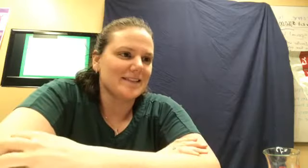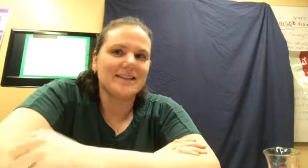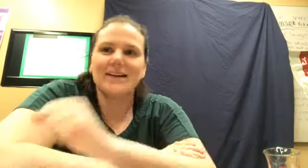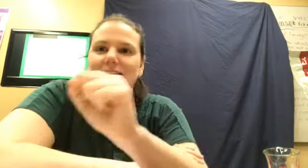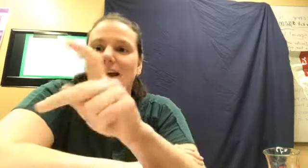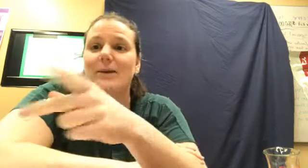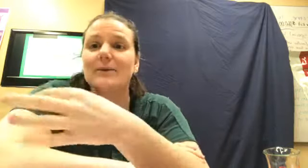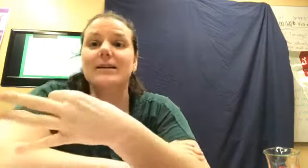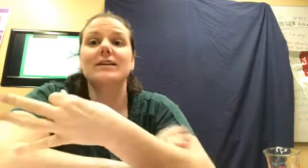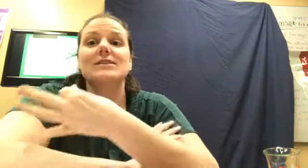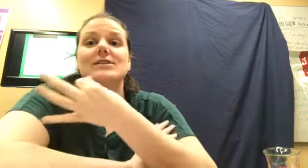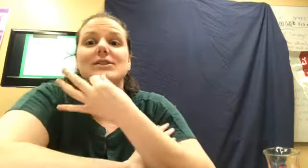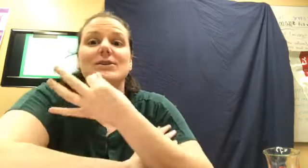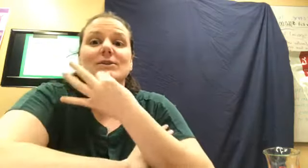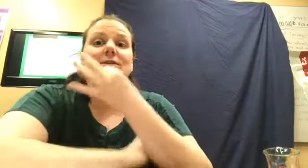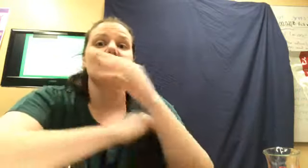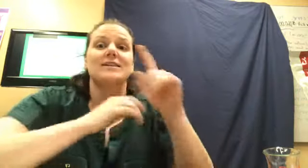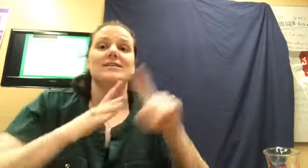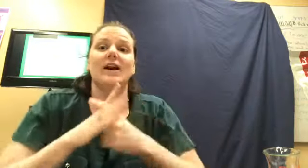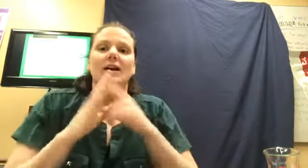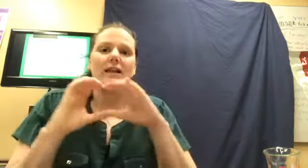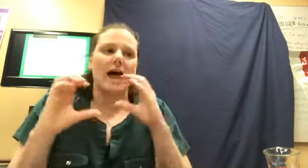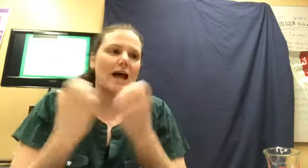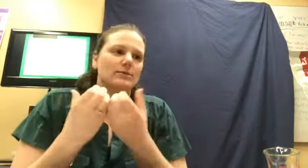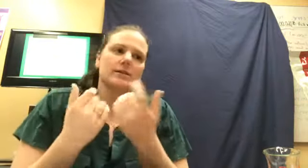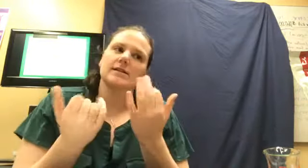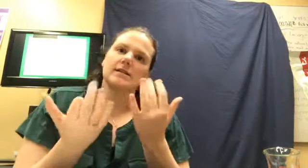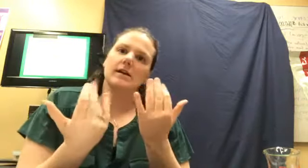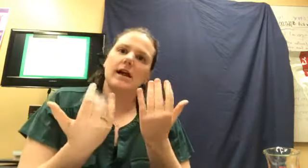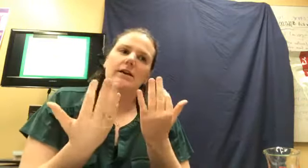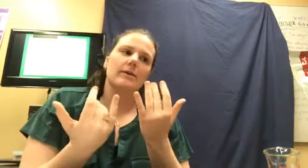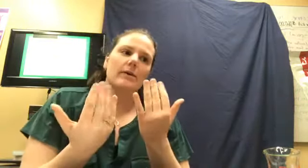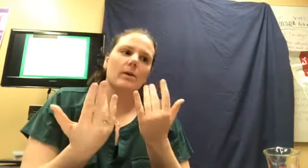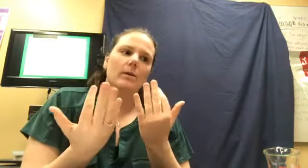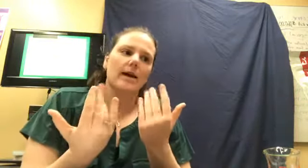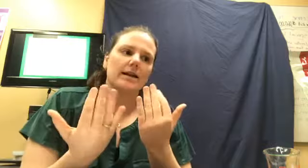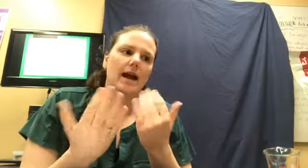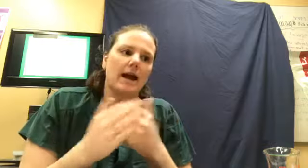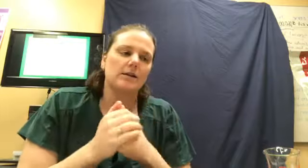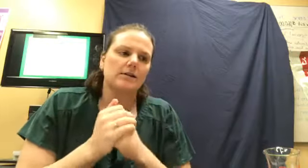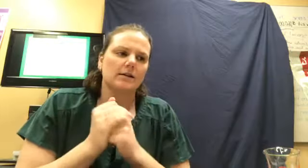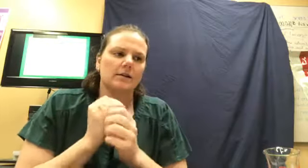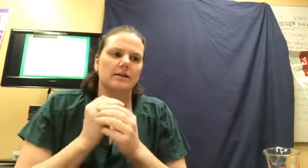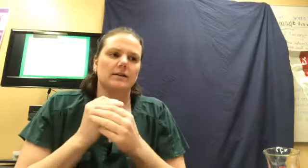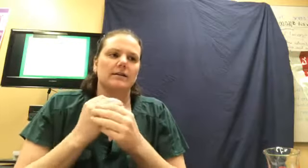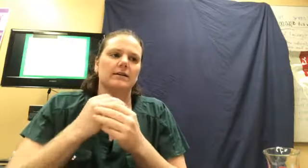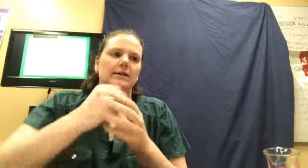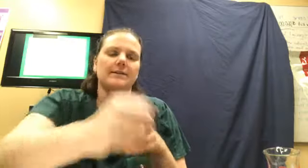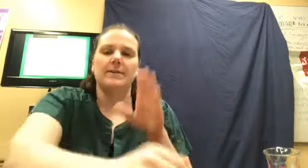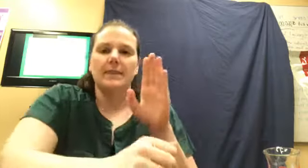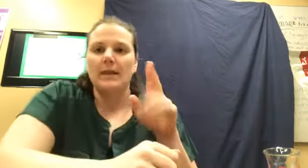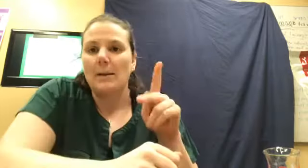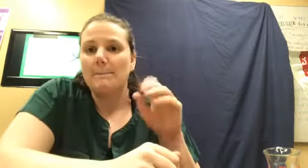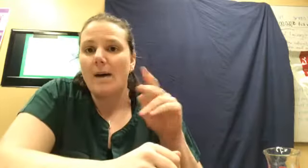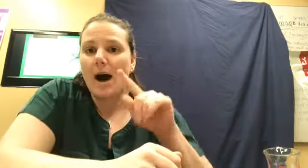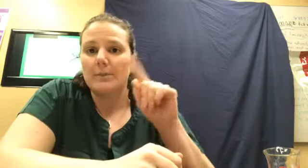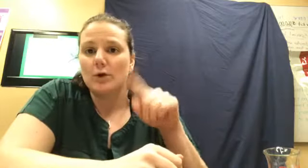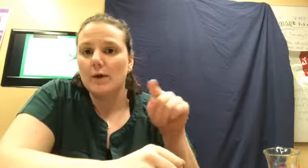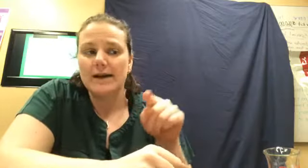Okay, we are soon going to start class. We're just still kind of waiting out. Pop quiz.